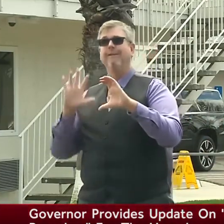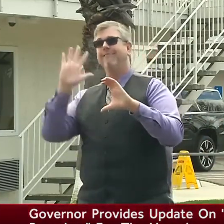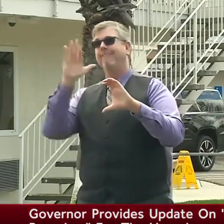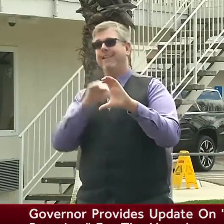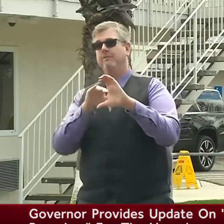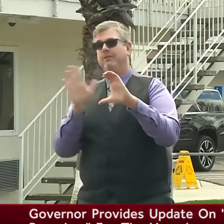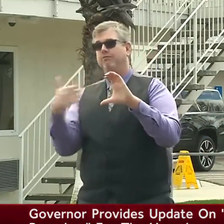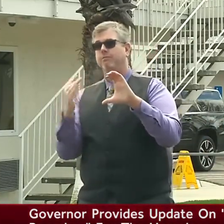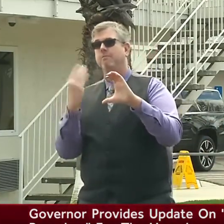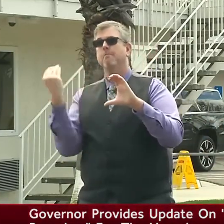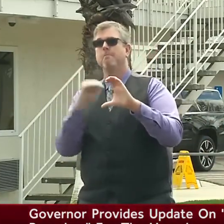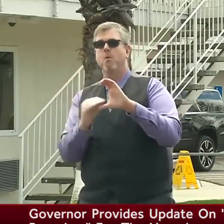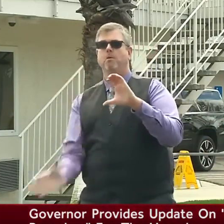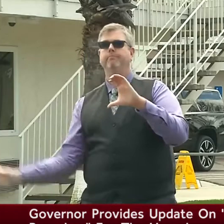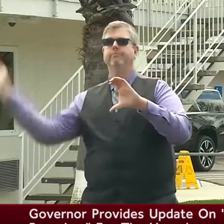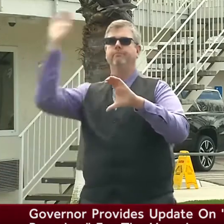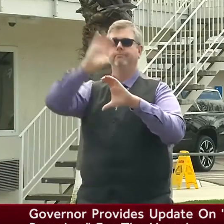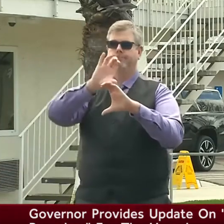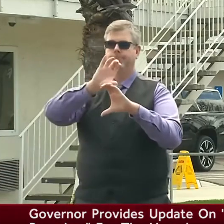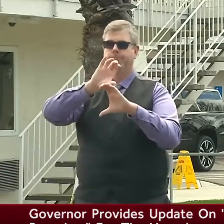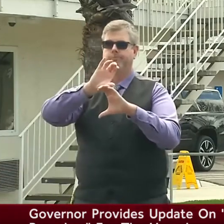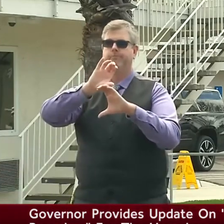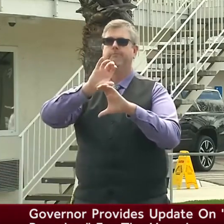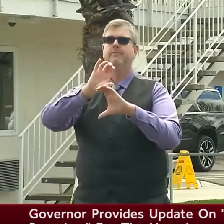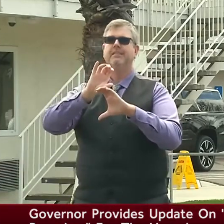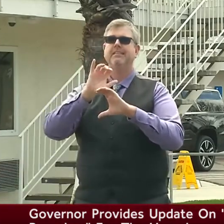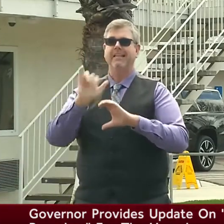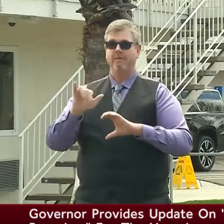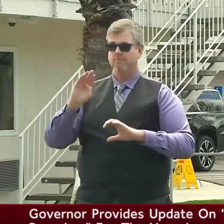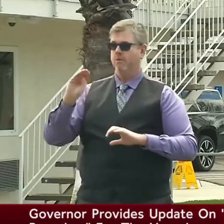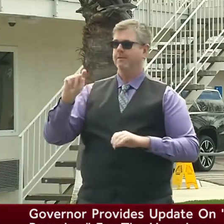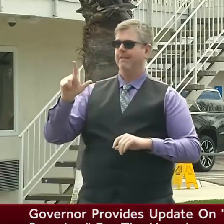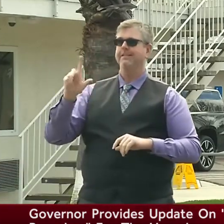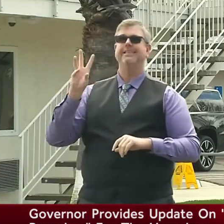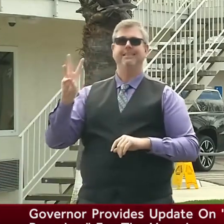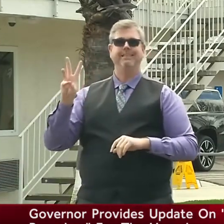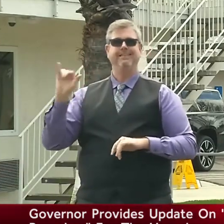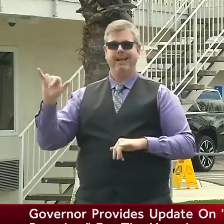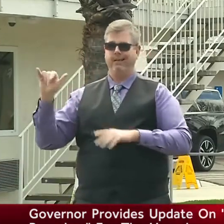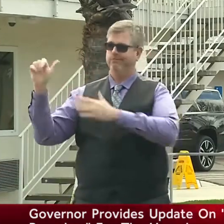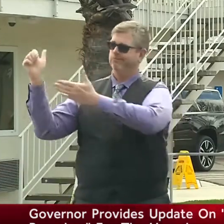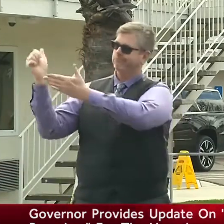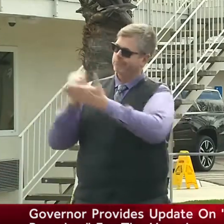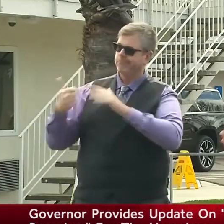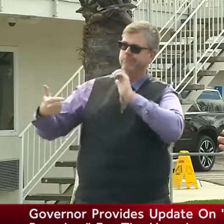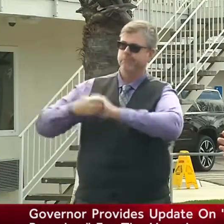the capacity that exceeds our original goal because of their commitment to this effort.